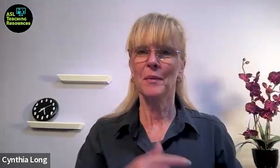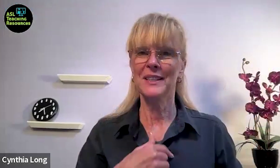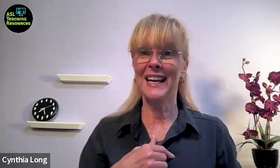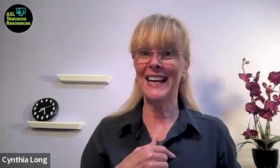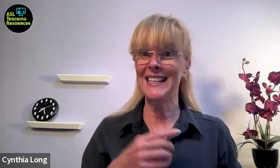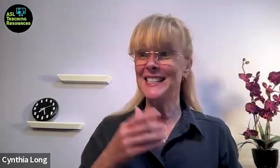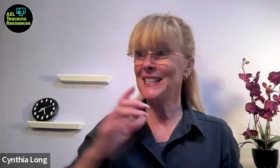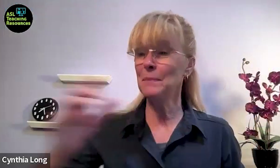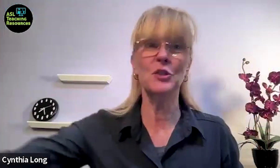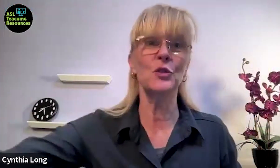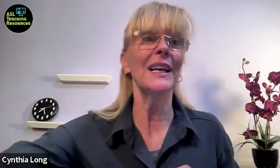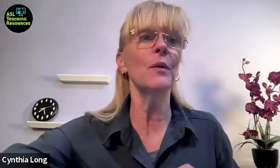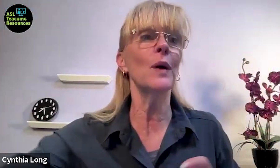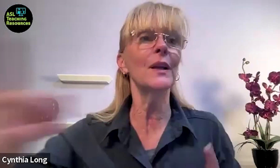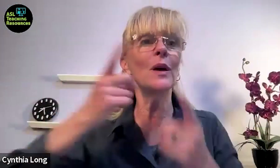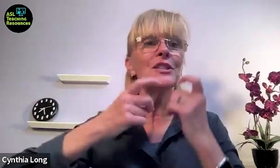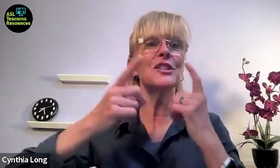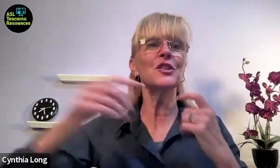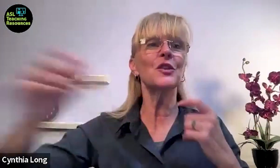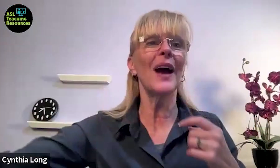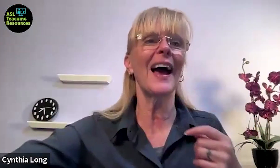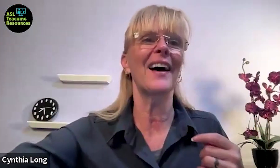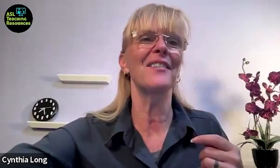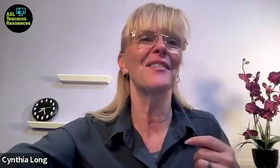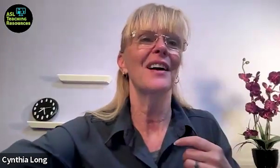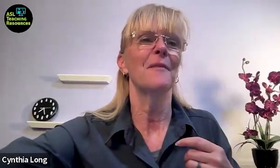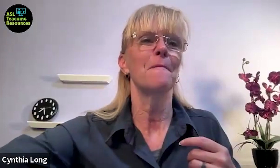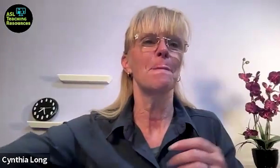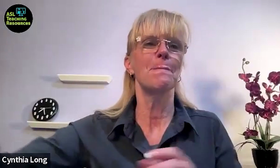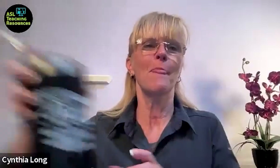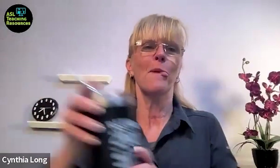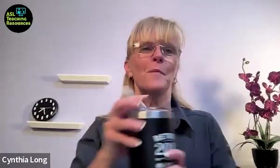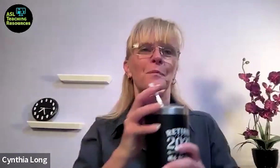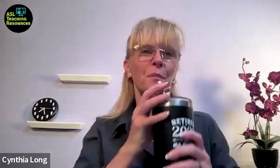i'm going to take a sip a drink what questions do you have